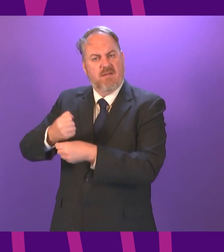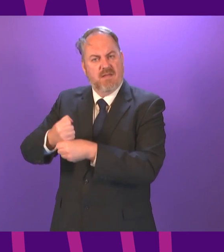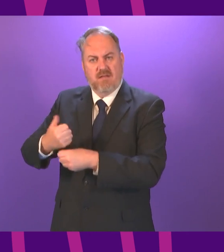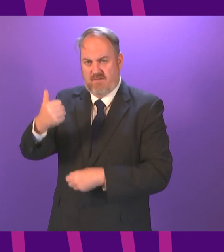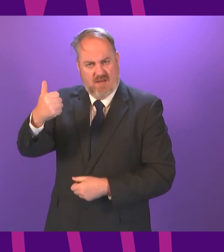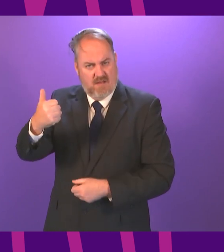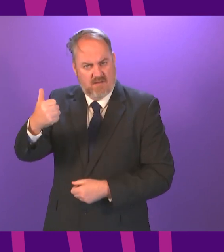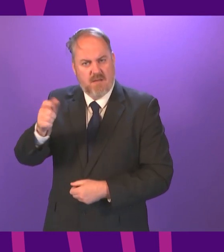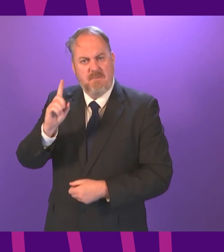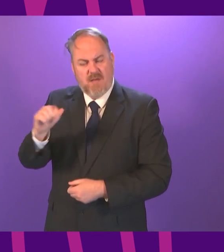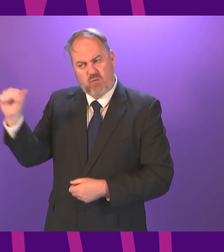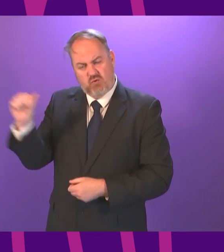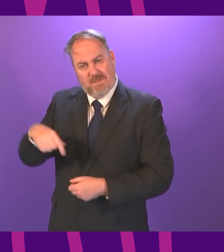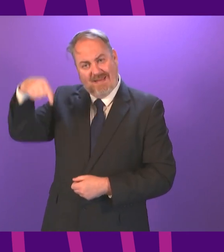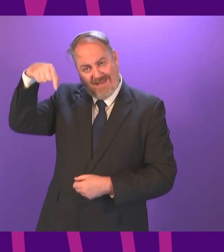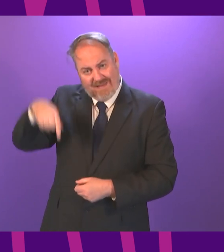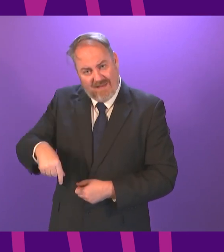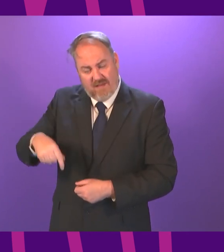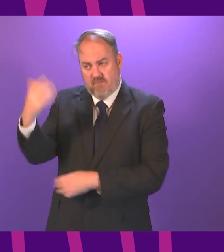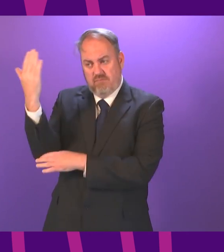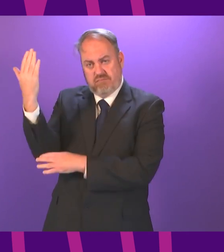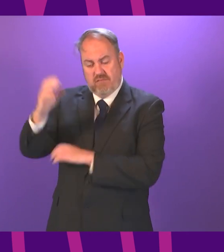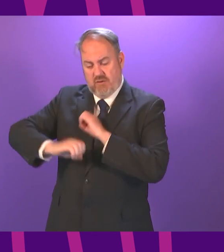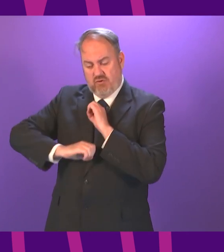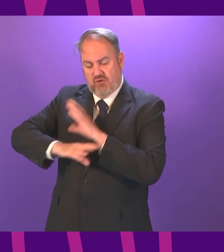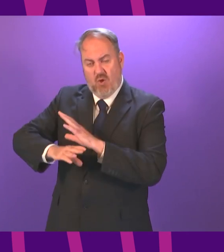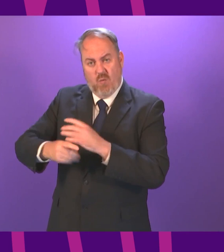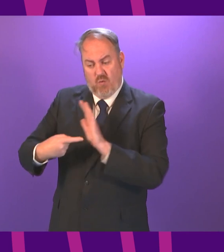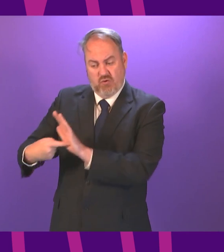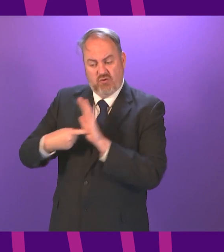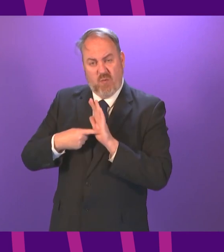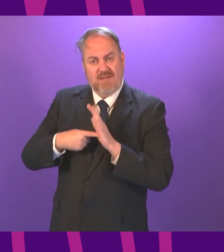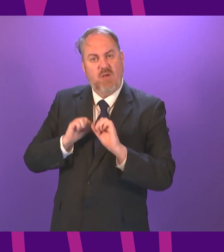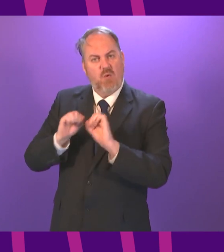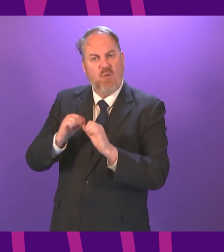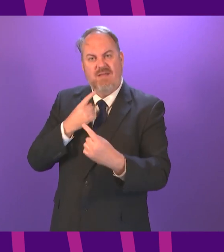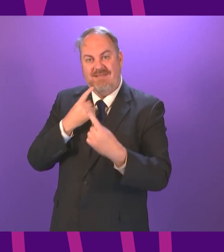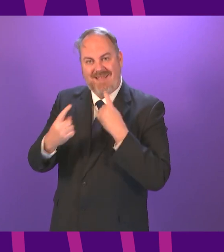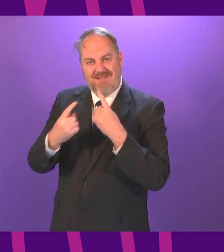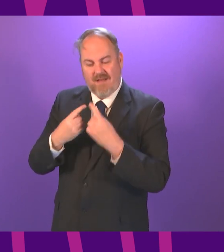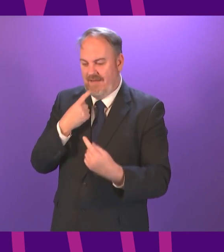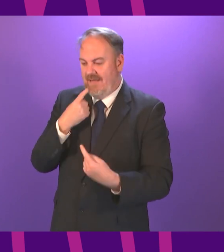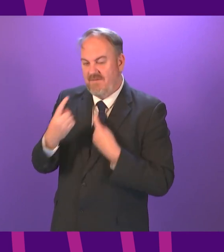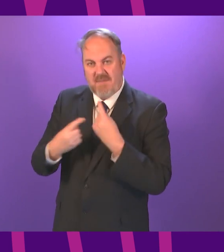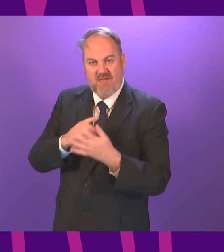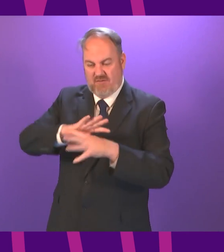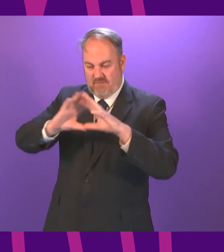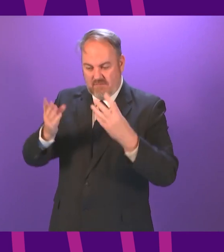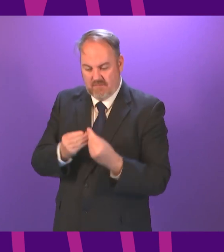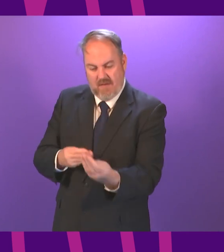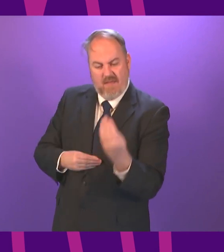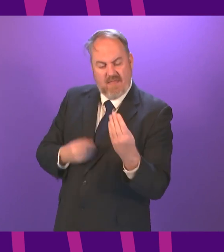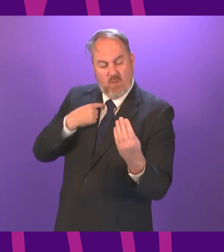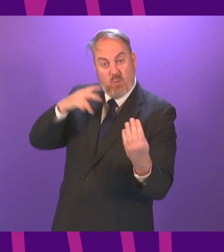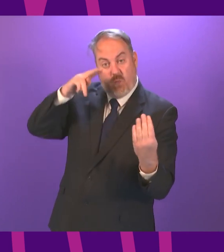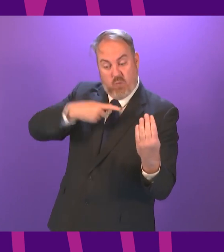that it comes to this parliament, shares the data in advance, it comes to this parliament, allows elected members to question